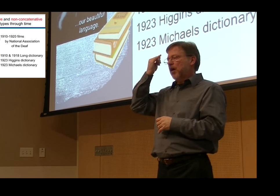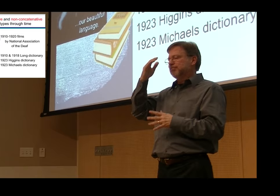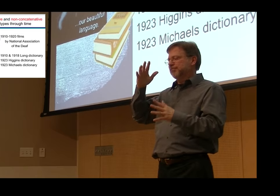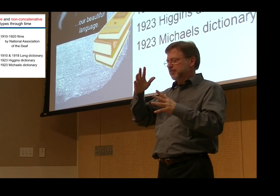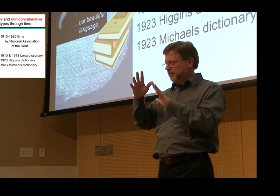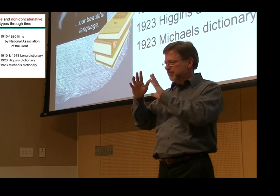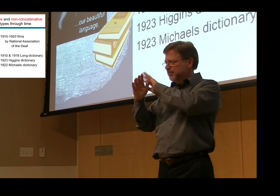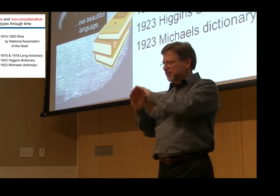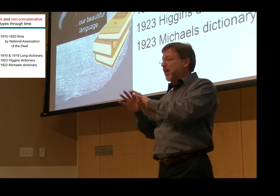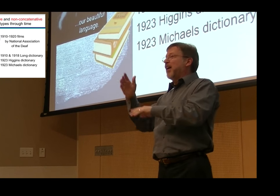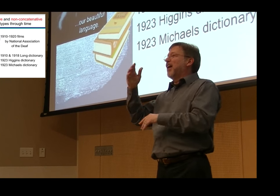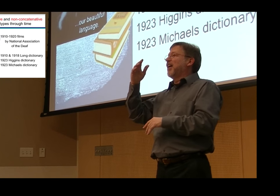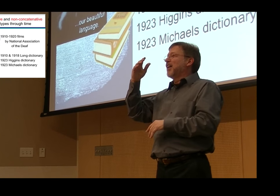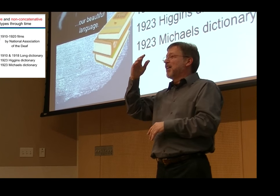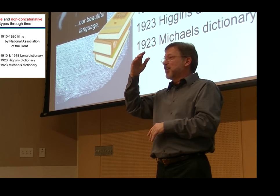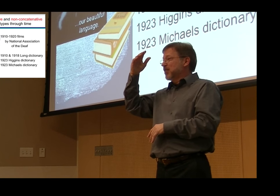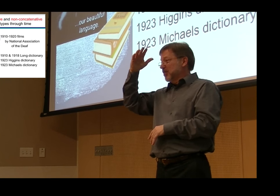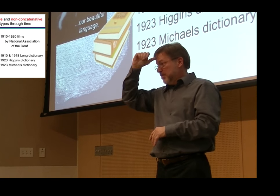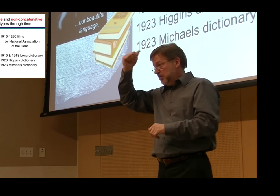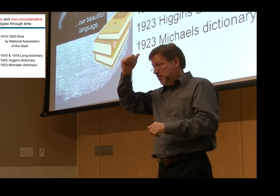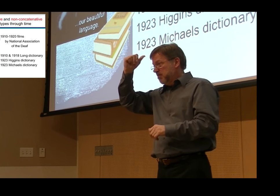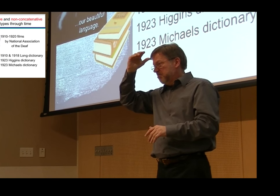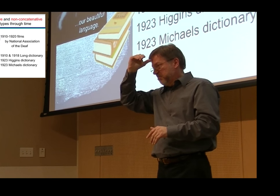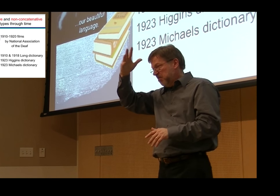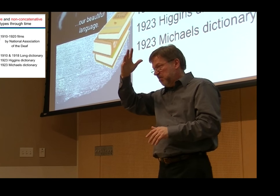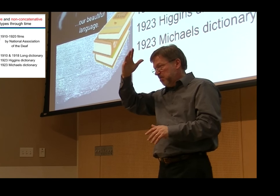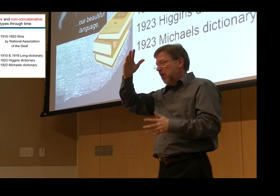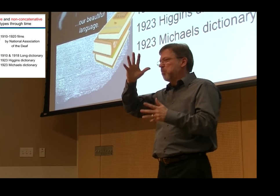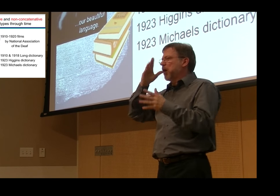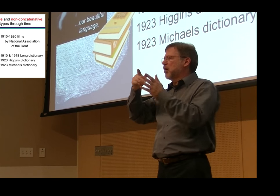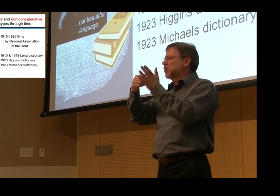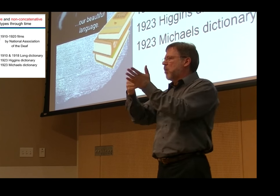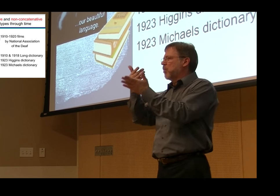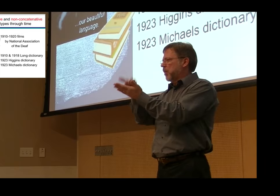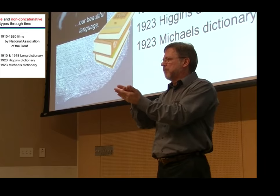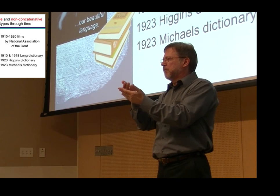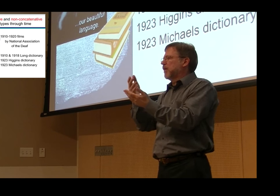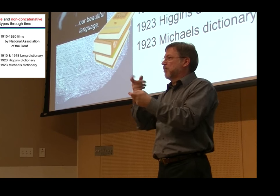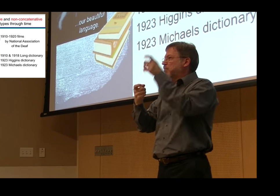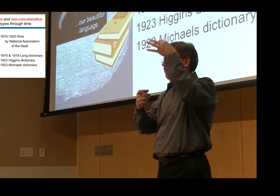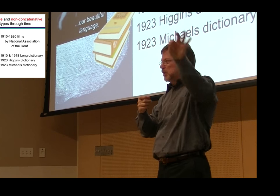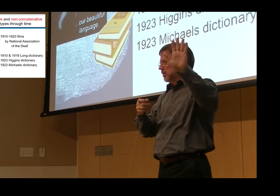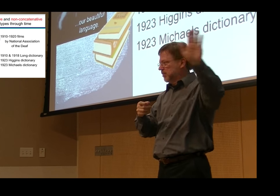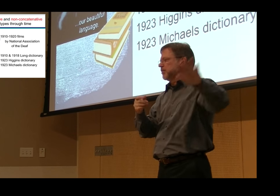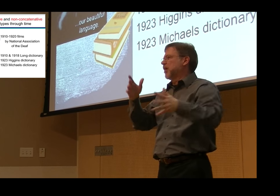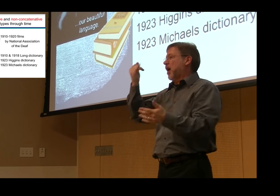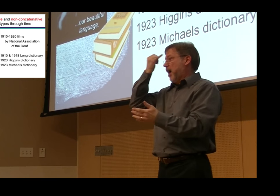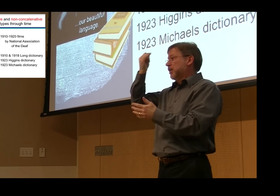signs that create or elements that create the sign for father. And I'll show you other evidence from